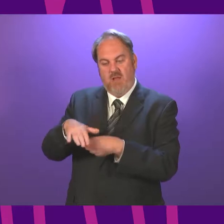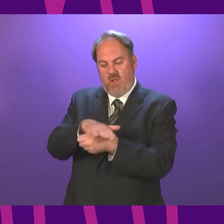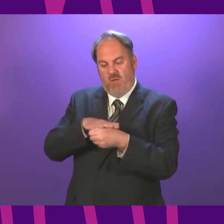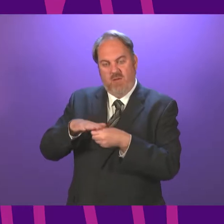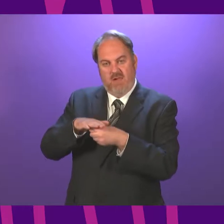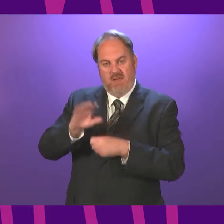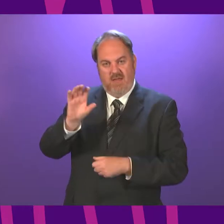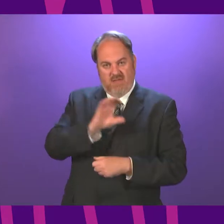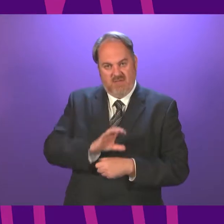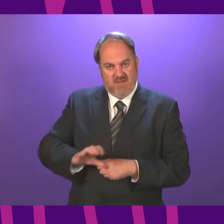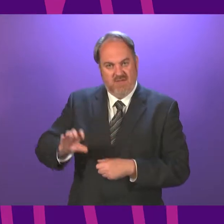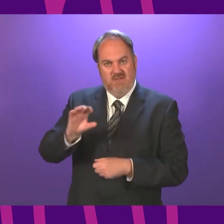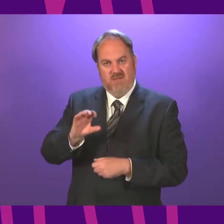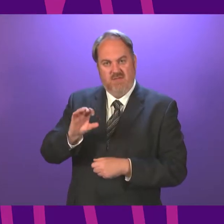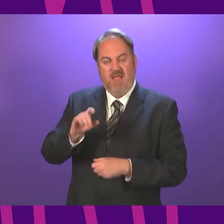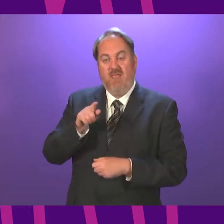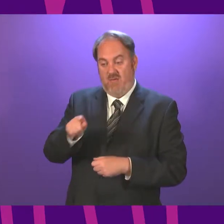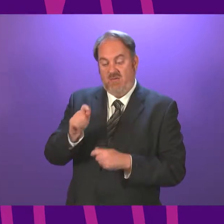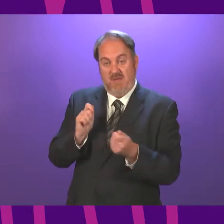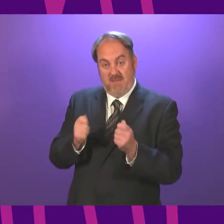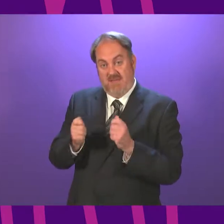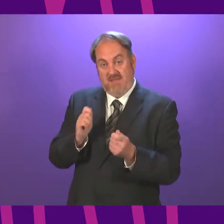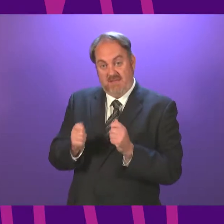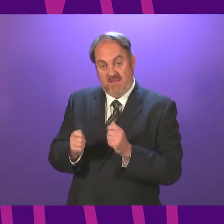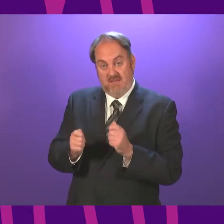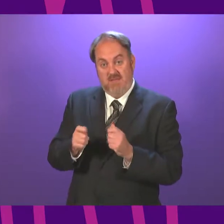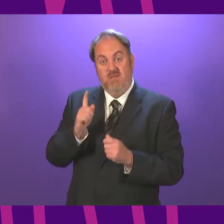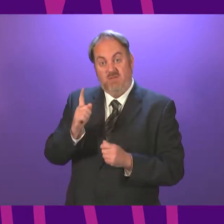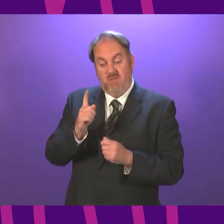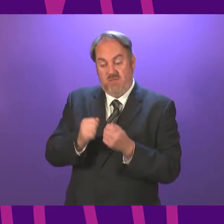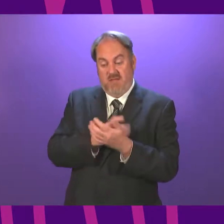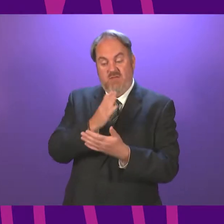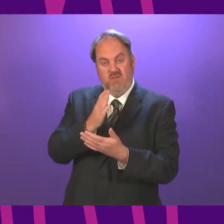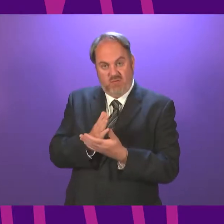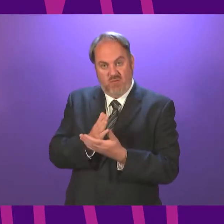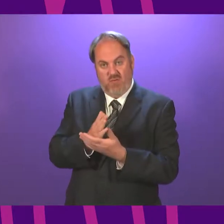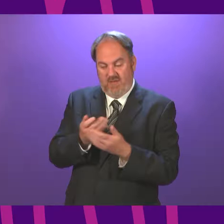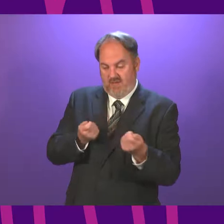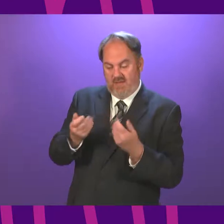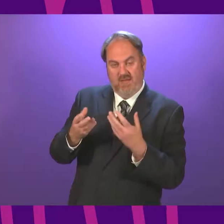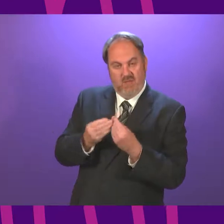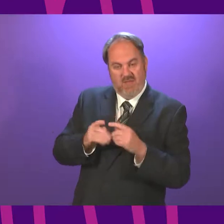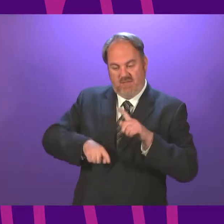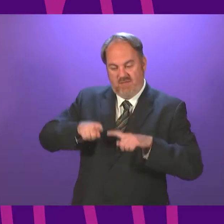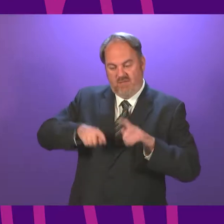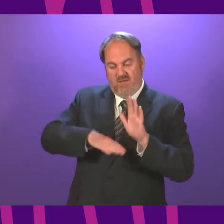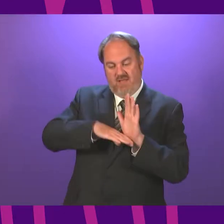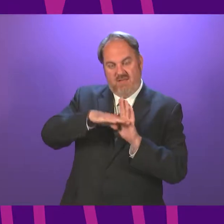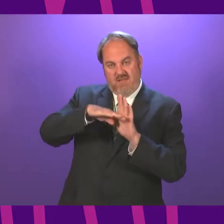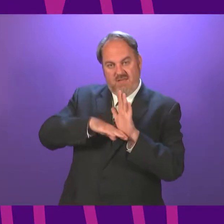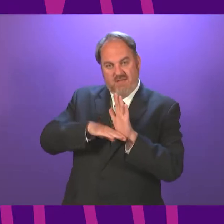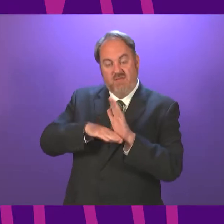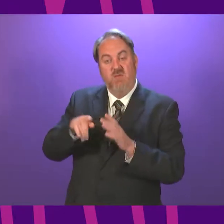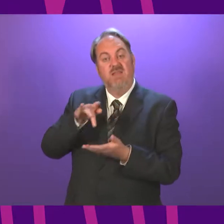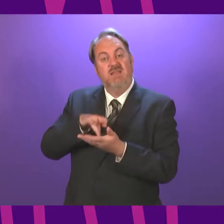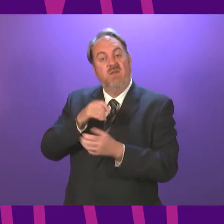Regulations 2020 and are amended to adjust the allocation of levels throughout Scotland. Moving on to Level 2, the